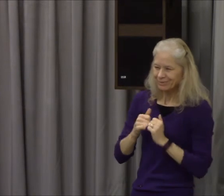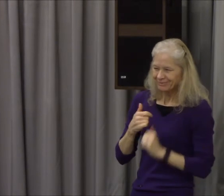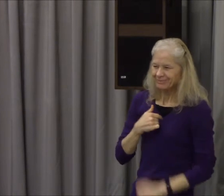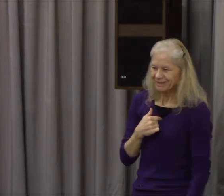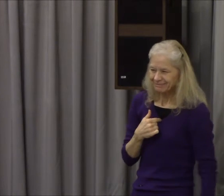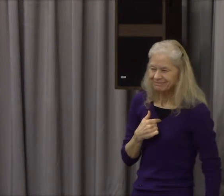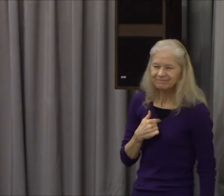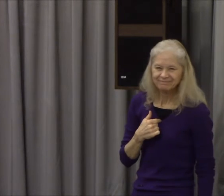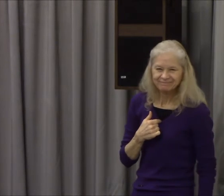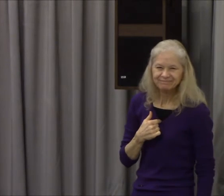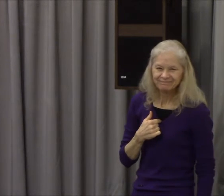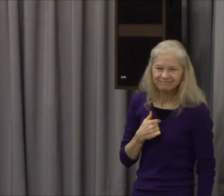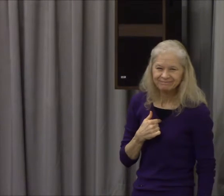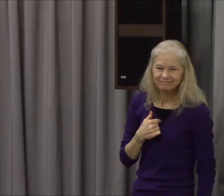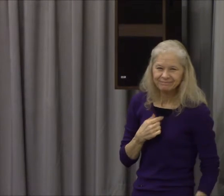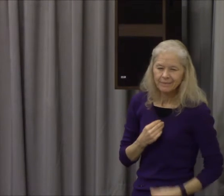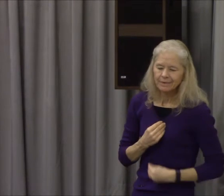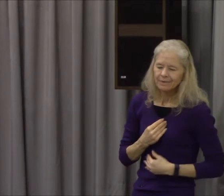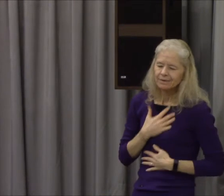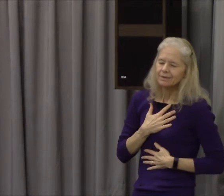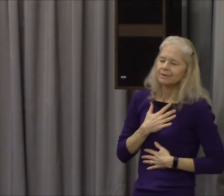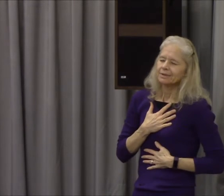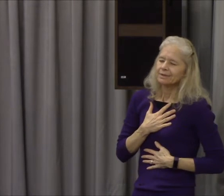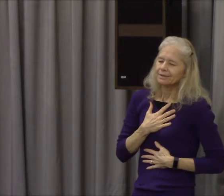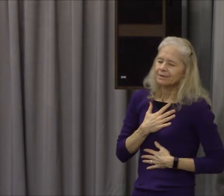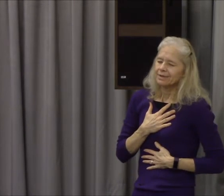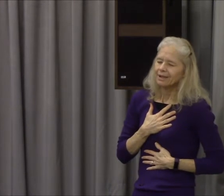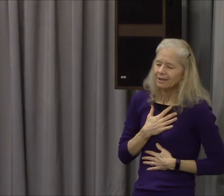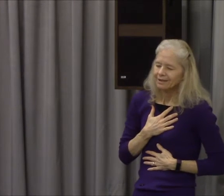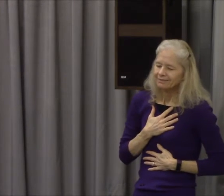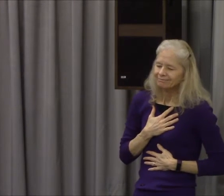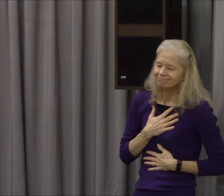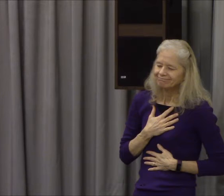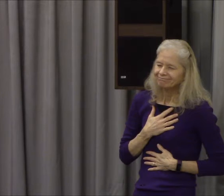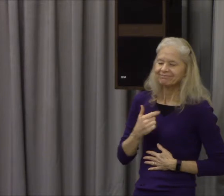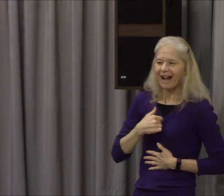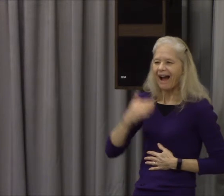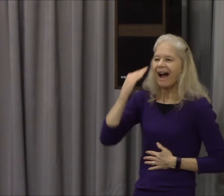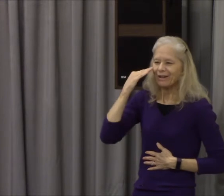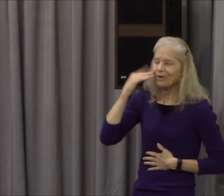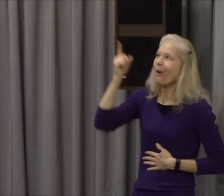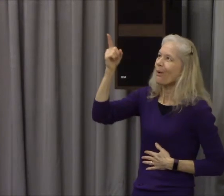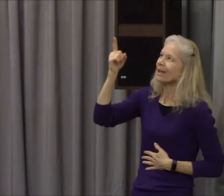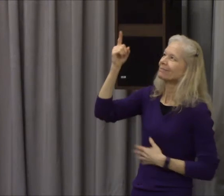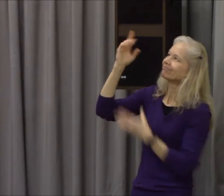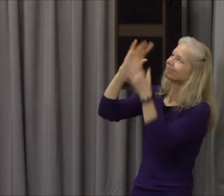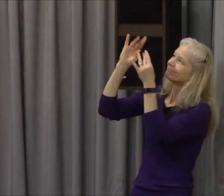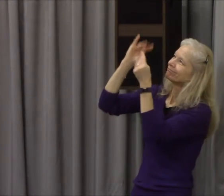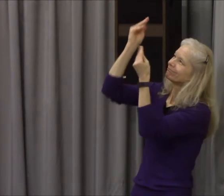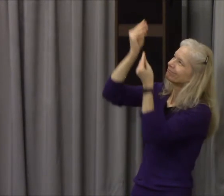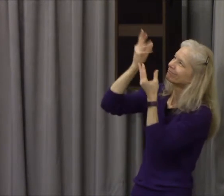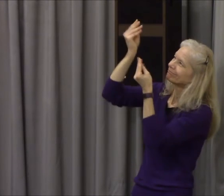see this ministry that I could do as a blessing but it would something I wouldn't want anything to do with it God to help me